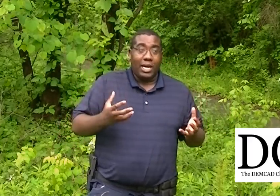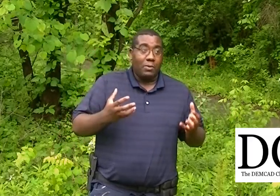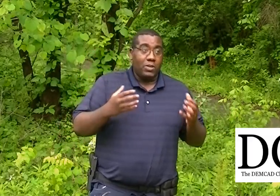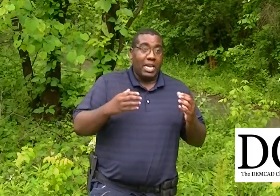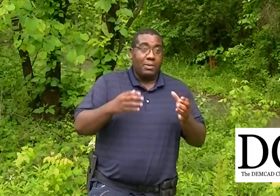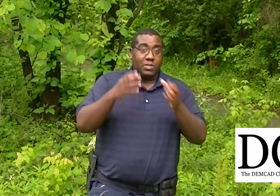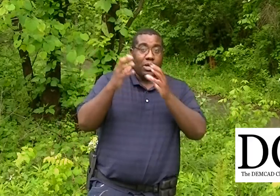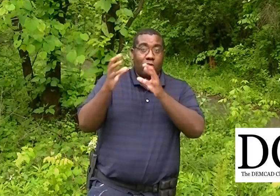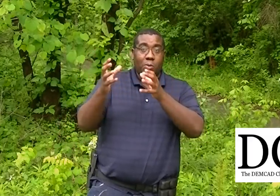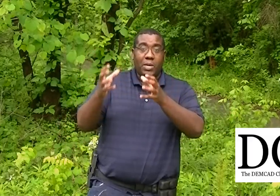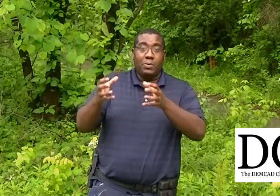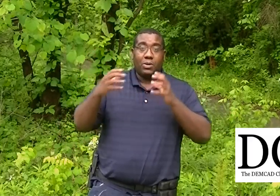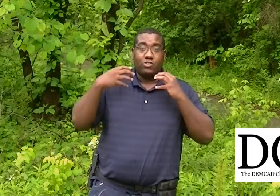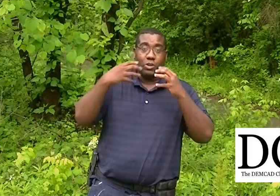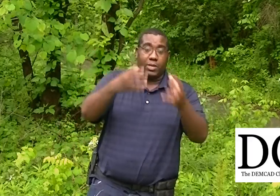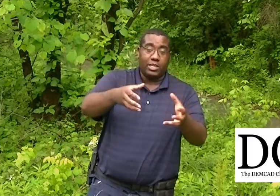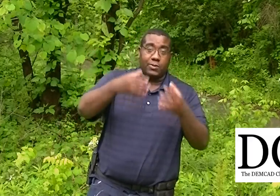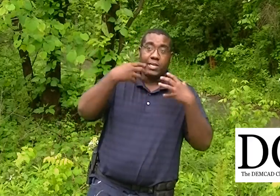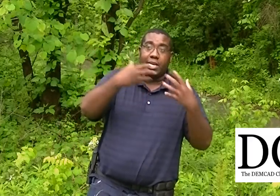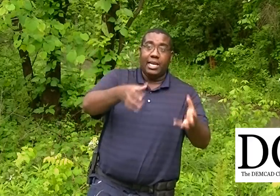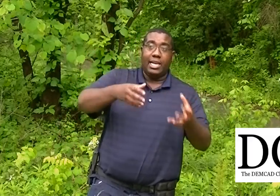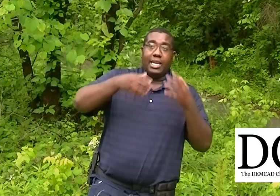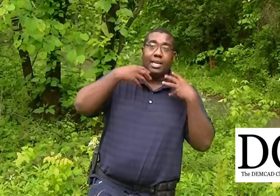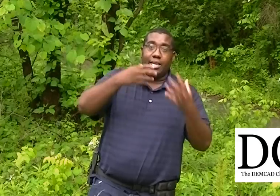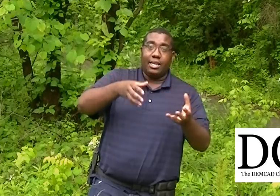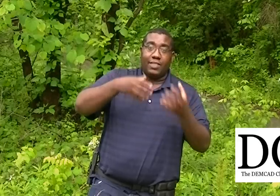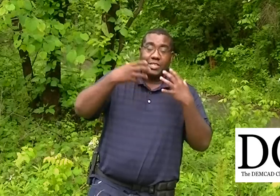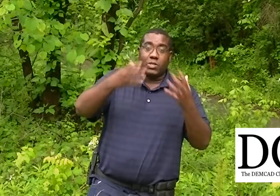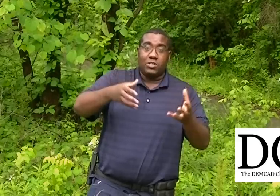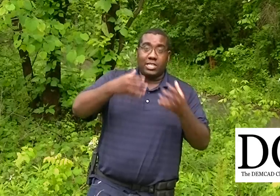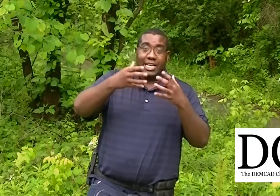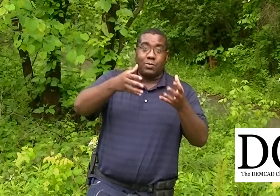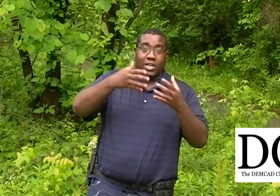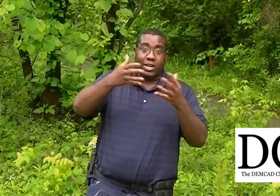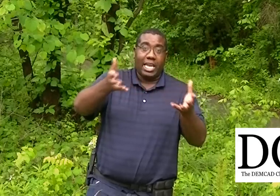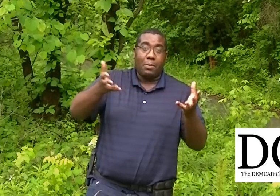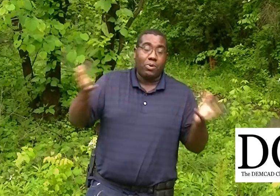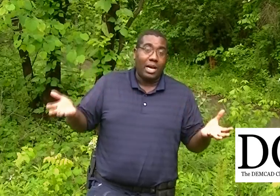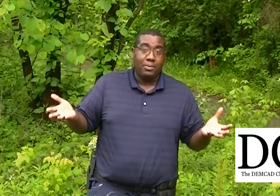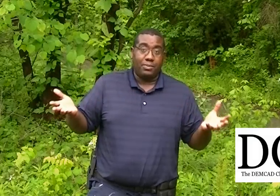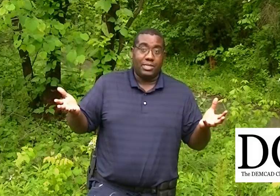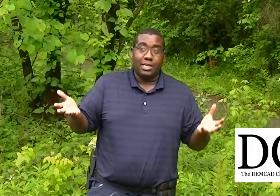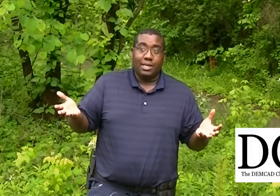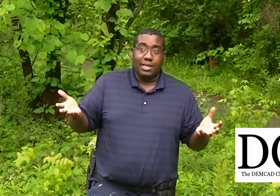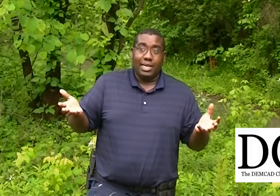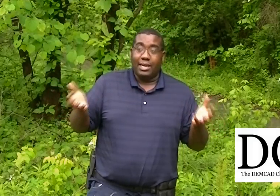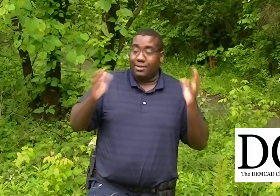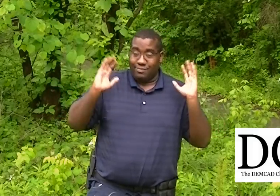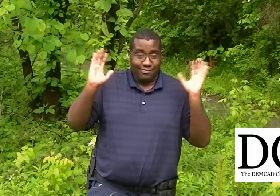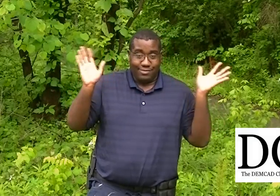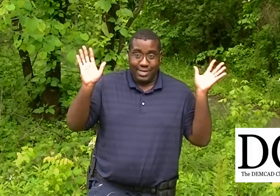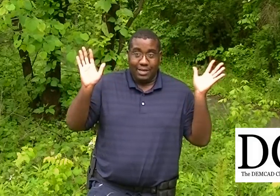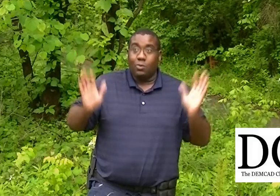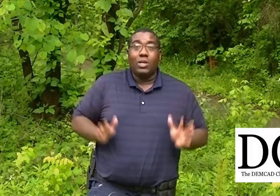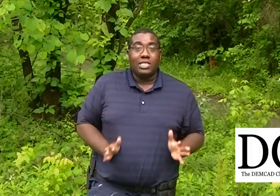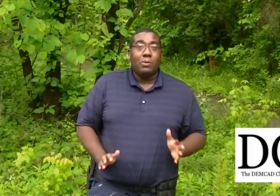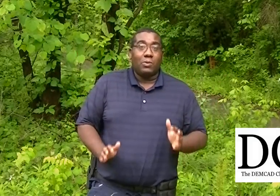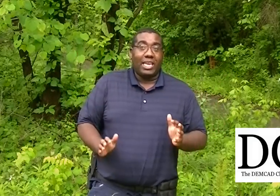why when you have a smaller group of people contributing to it, you know, that's when you, that's why you're going to have problems. Now, we'll see what really